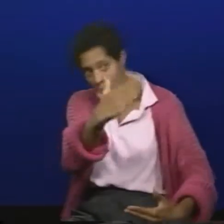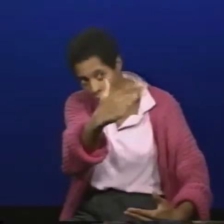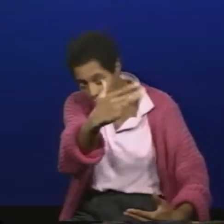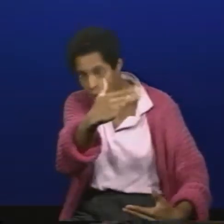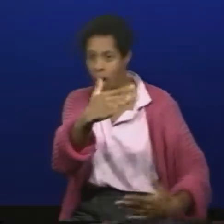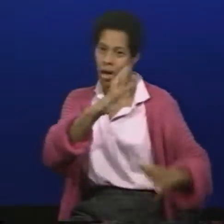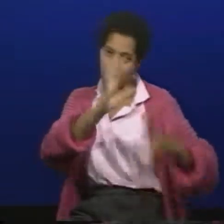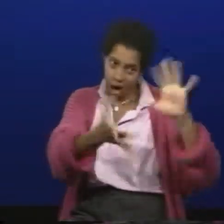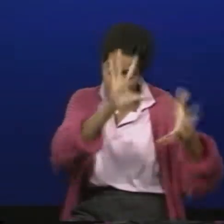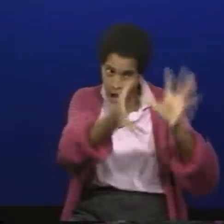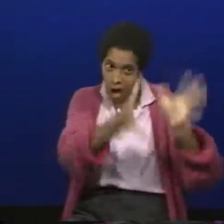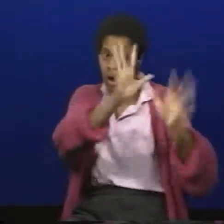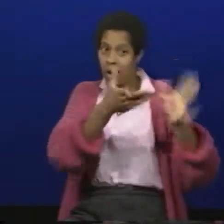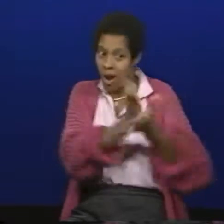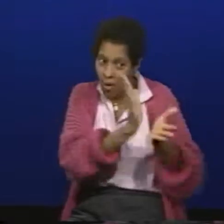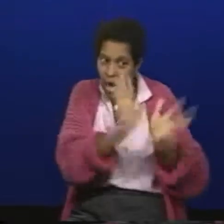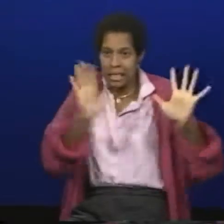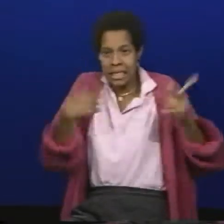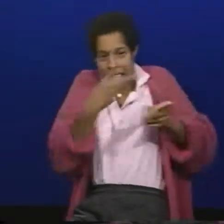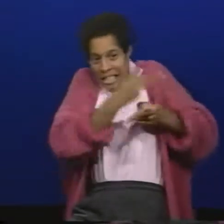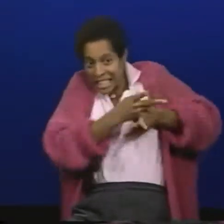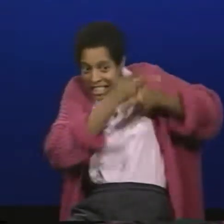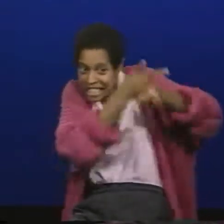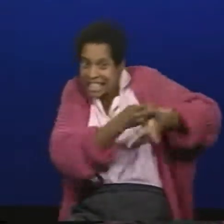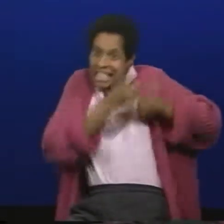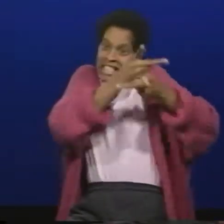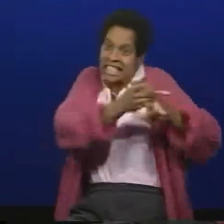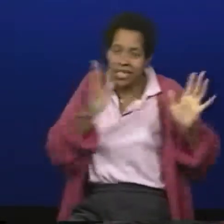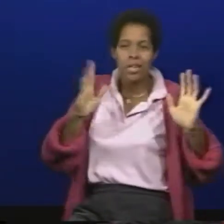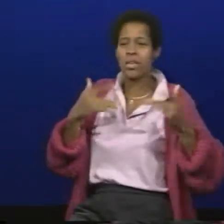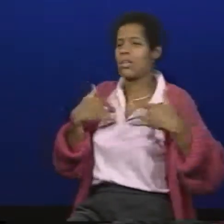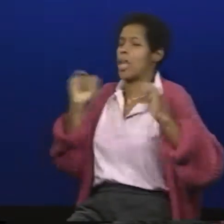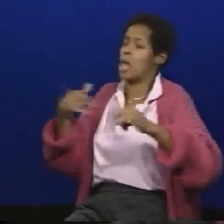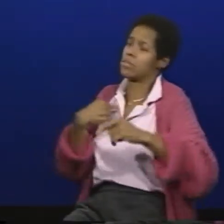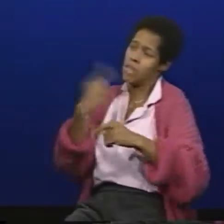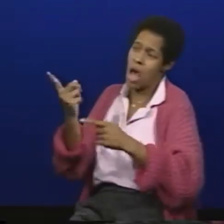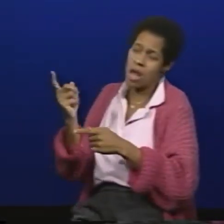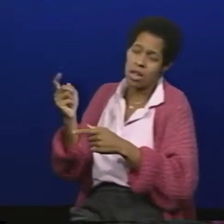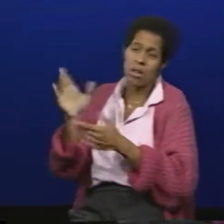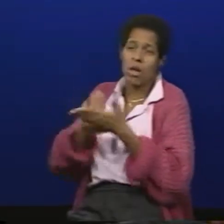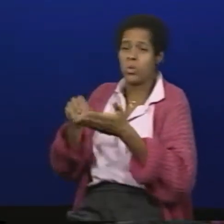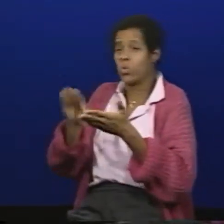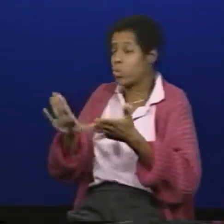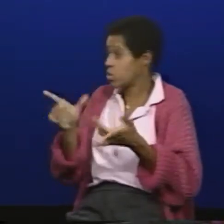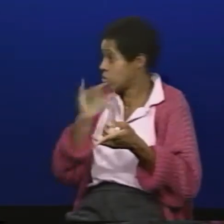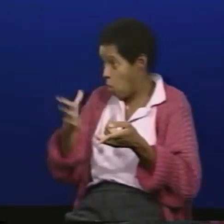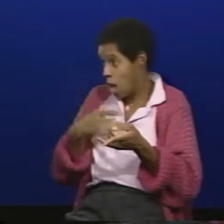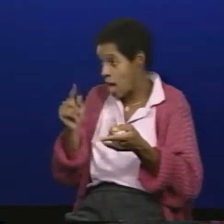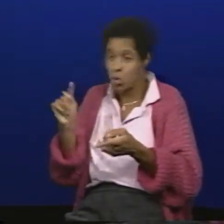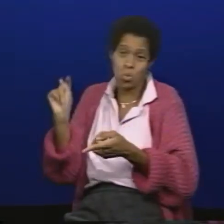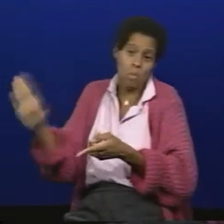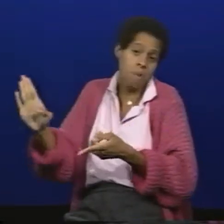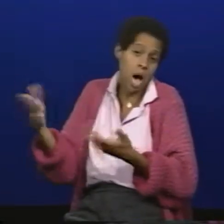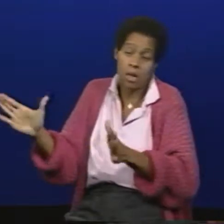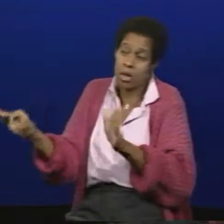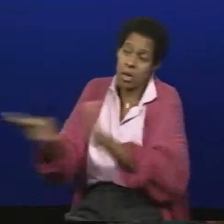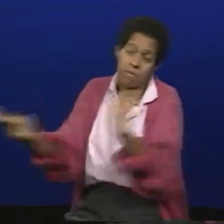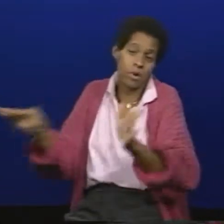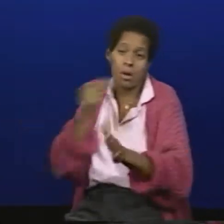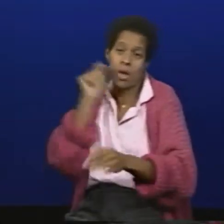often with the younger kids I had to feed them and baby them and just kind of take care of them too much now with the college students if I tell